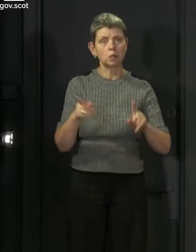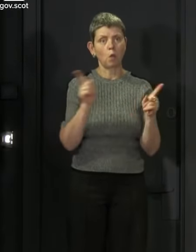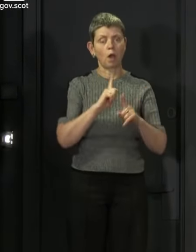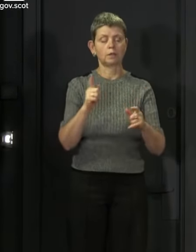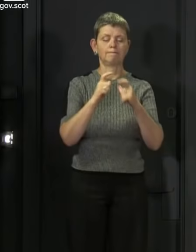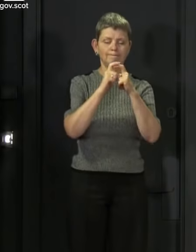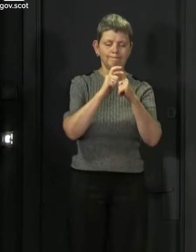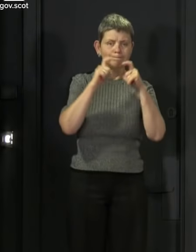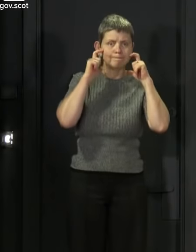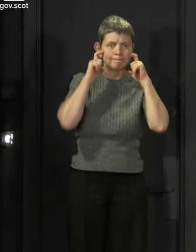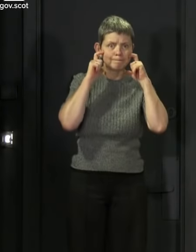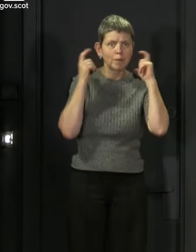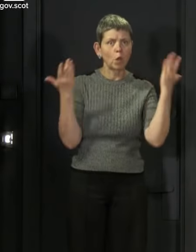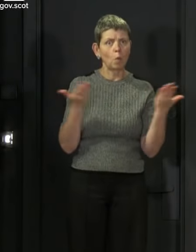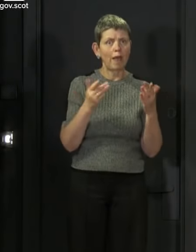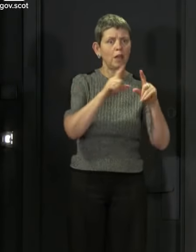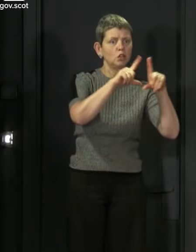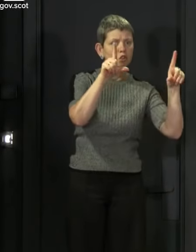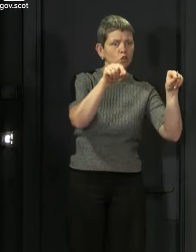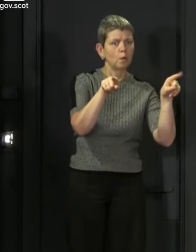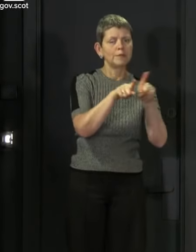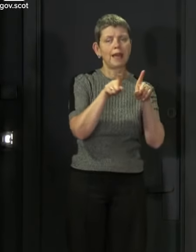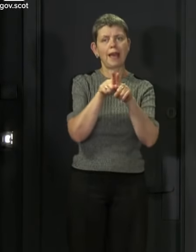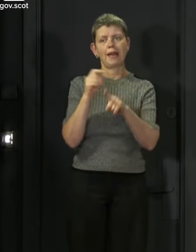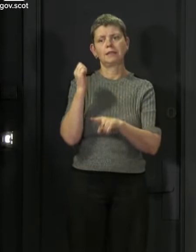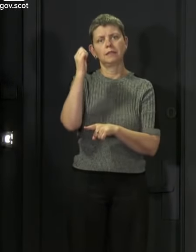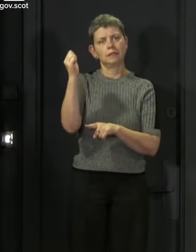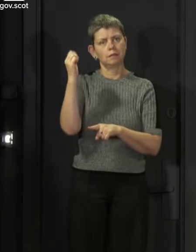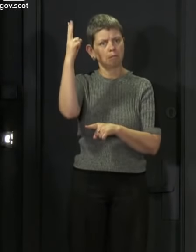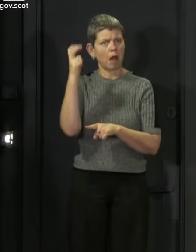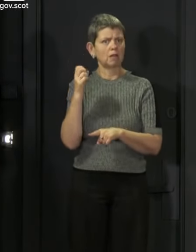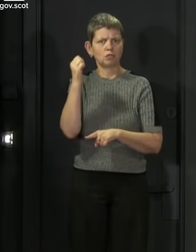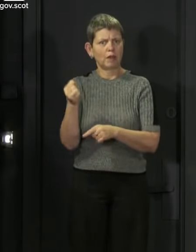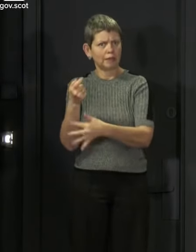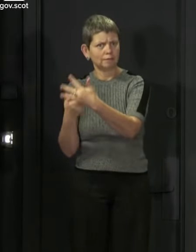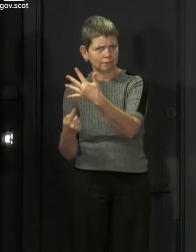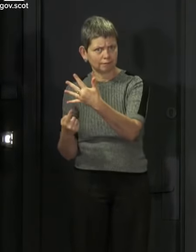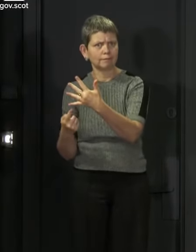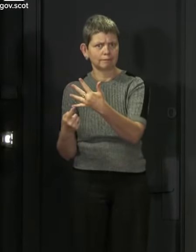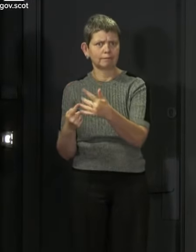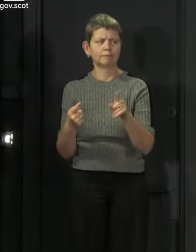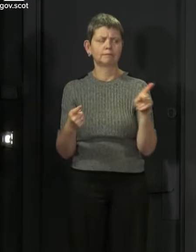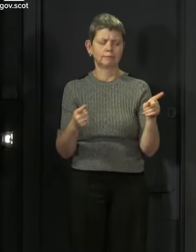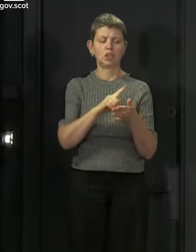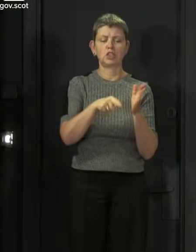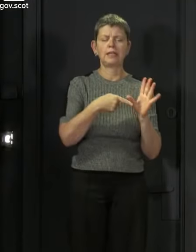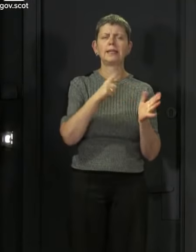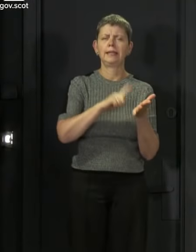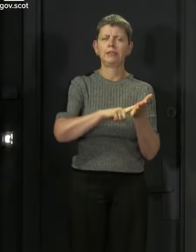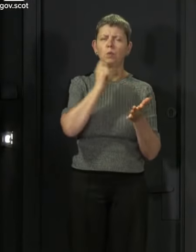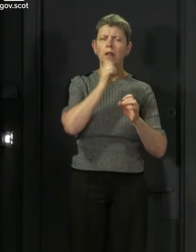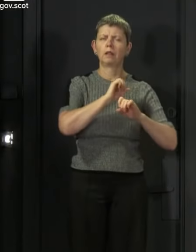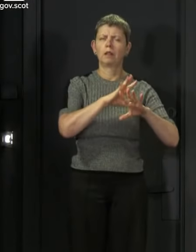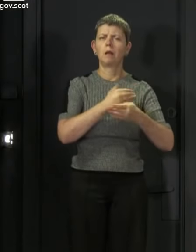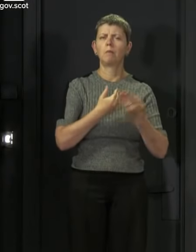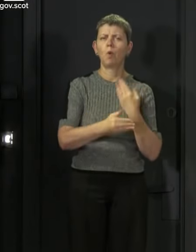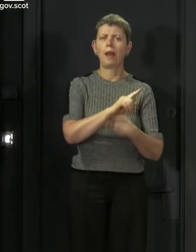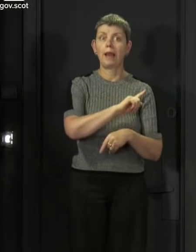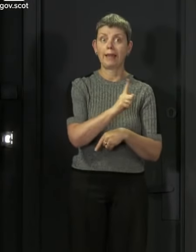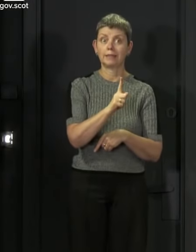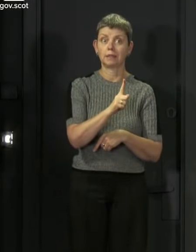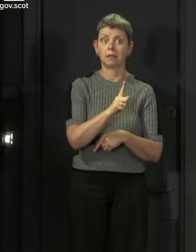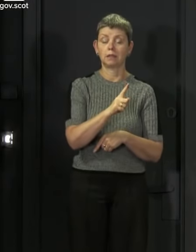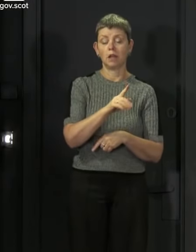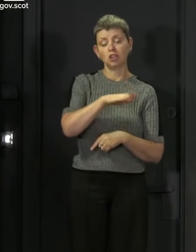face covering in shops as well as on public transport and Jason Leach is going to talk a bit more about that later. There are exemptions to this for children